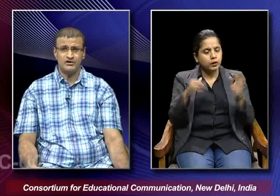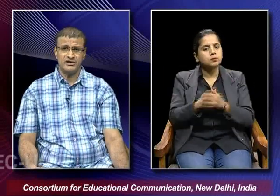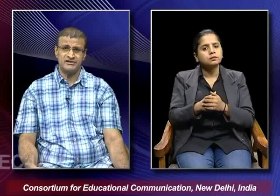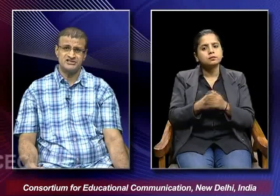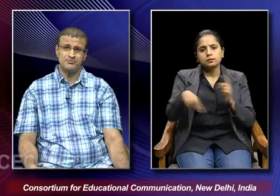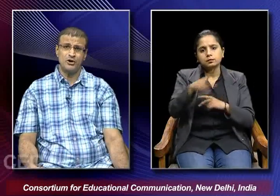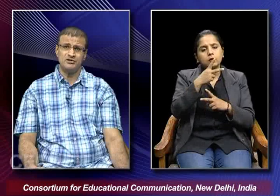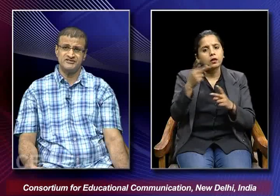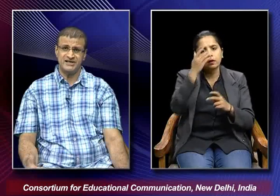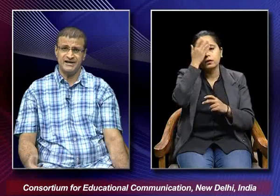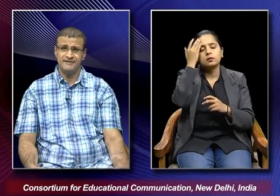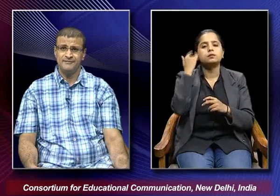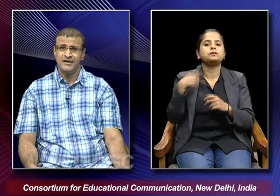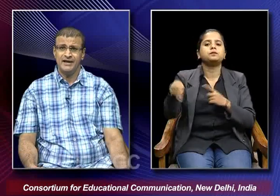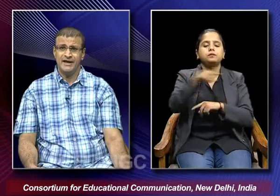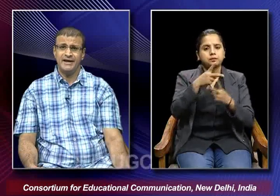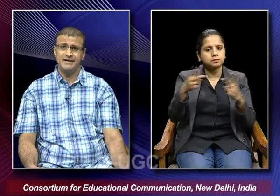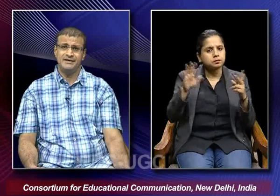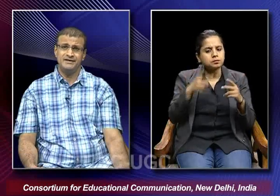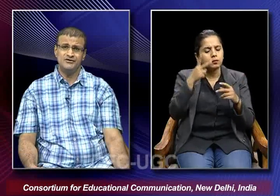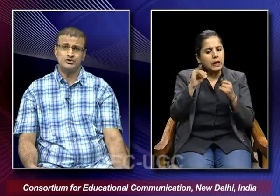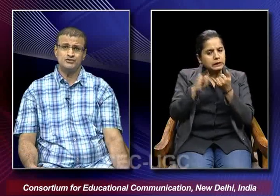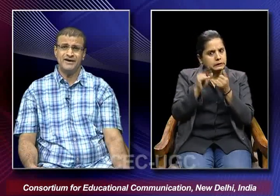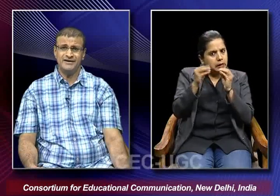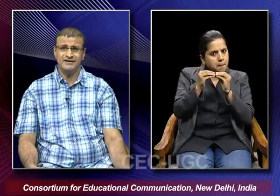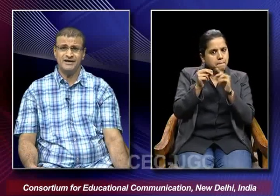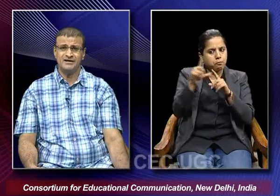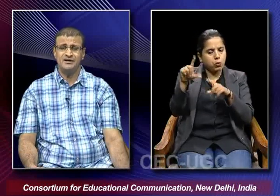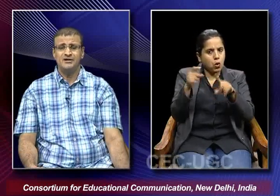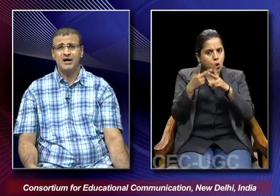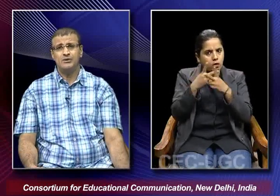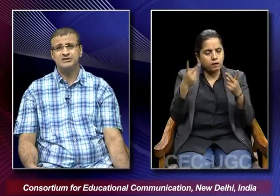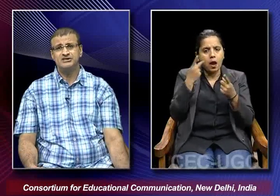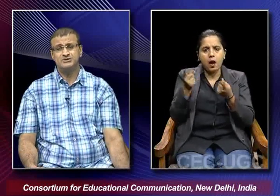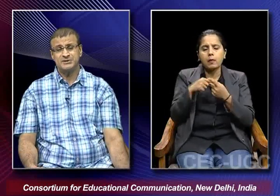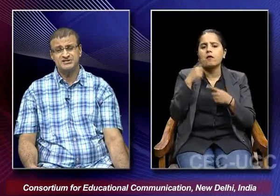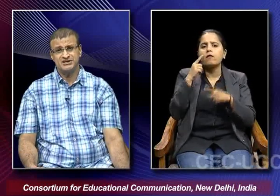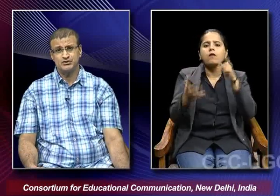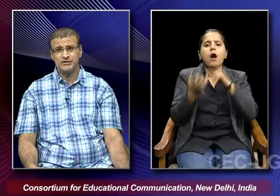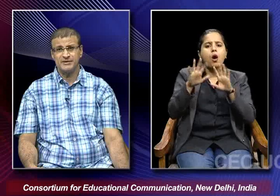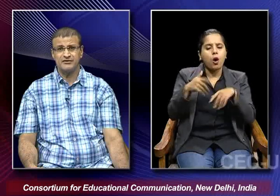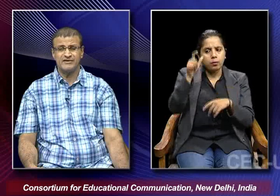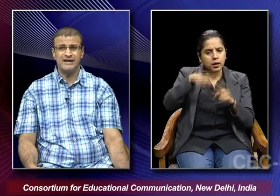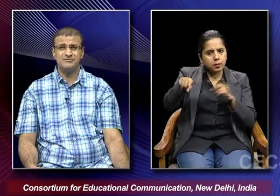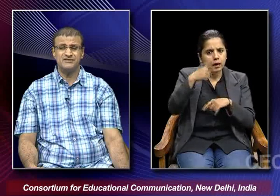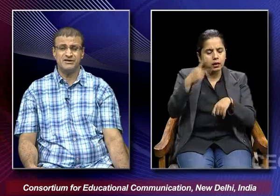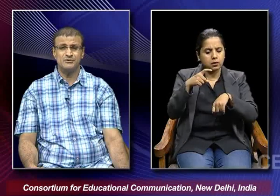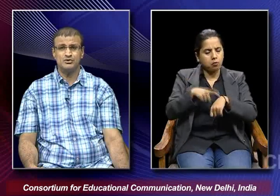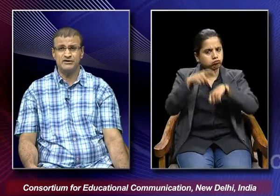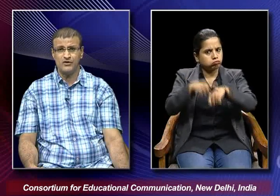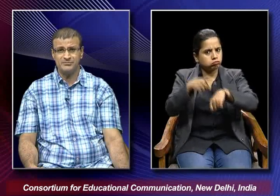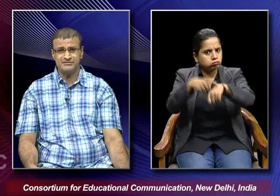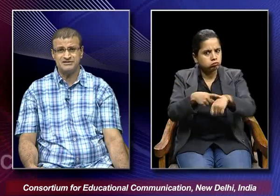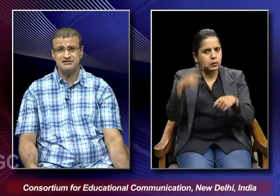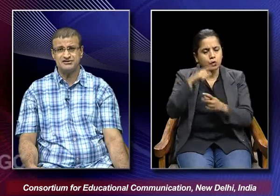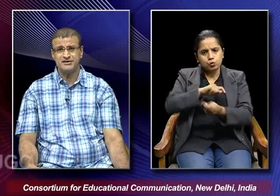plot and the subplot which had and we also find that how these prisoners over a period of time they were able to